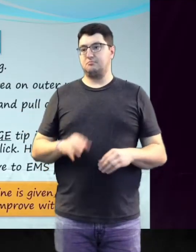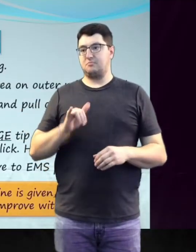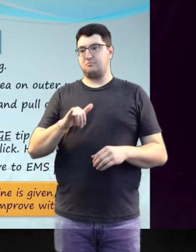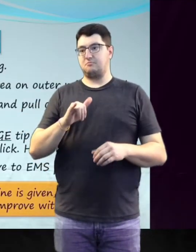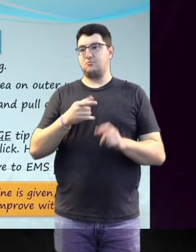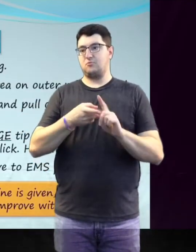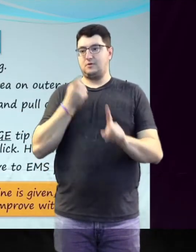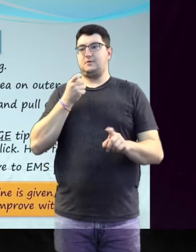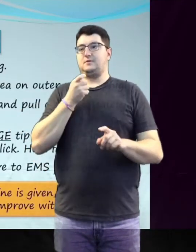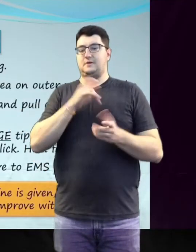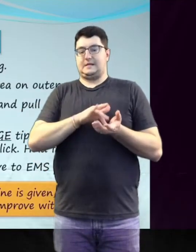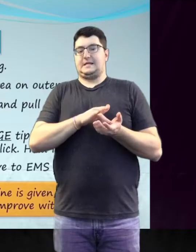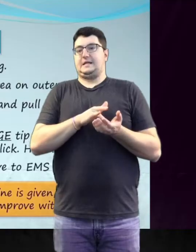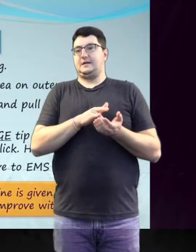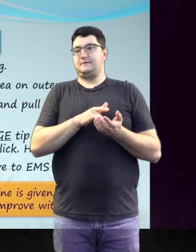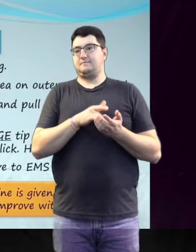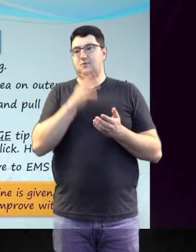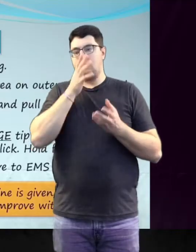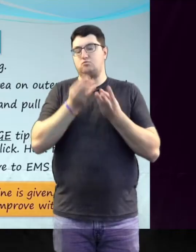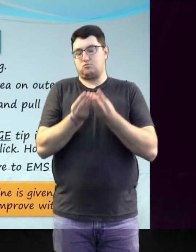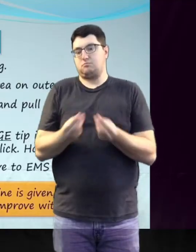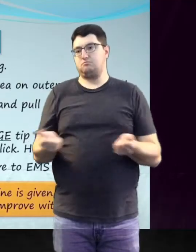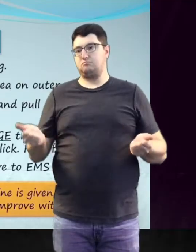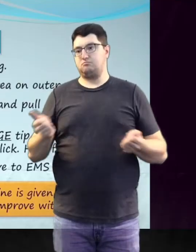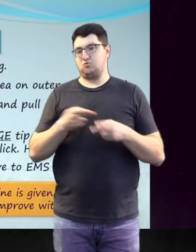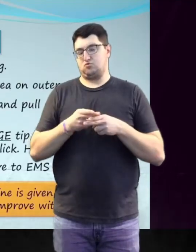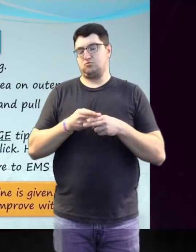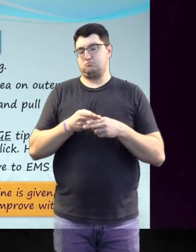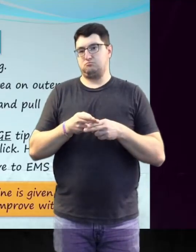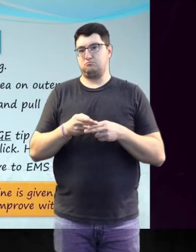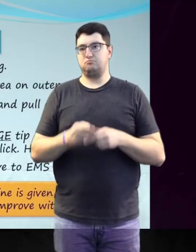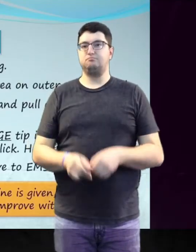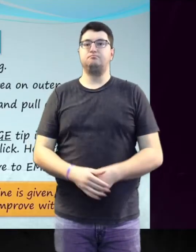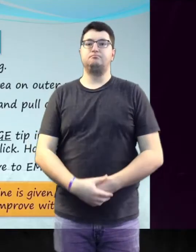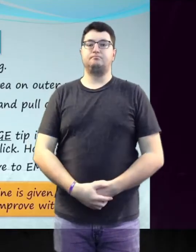These effects are from the epinephrine and will pass quickly.